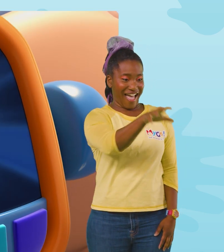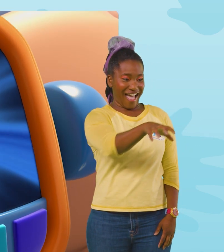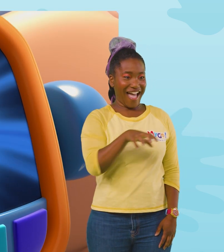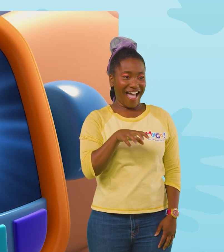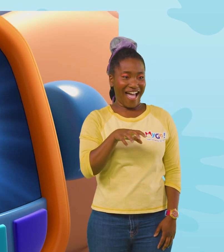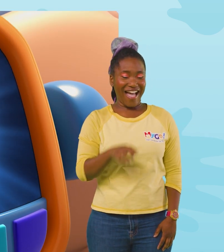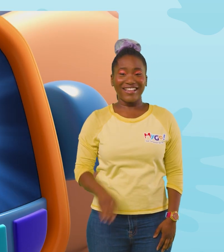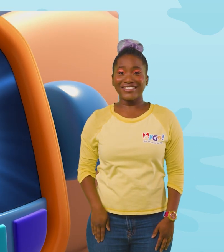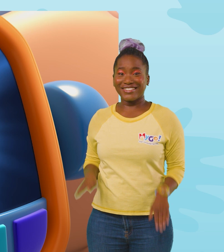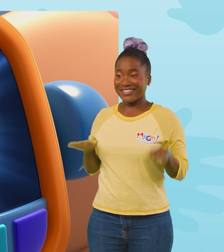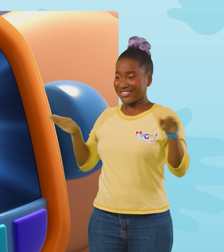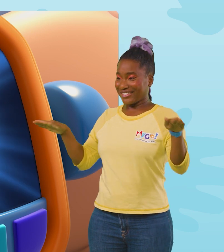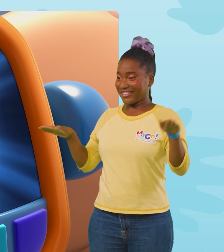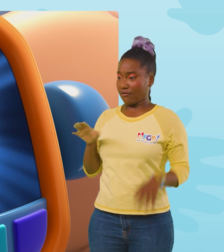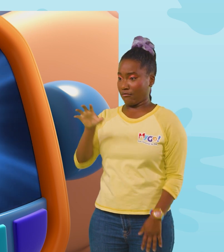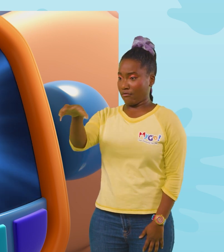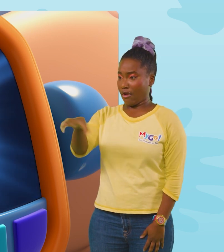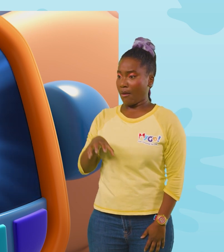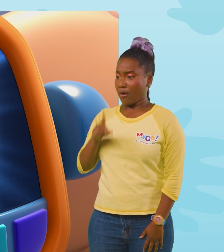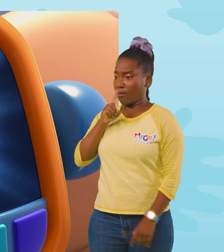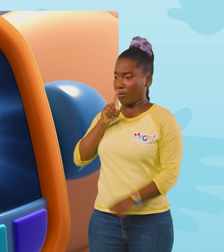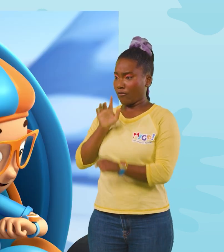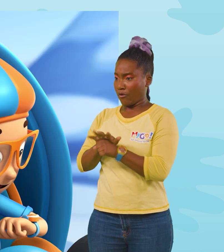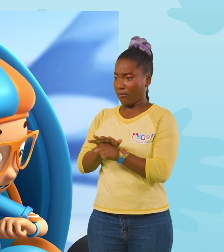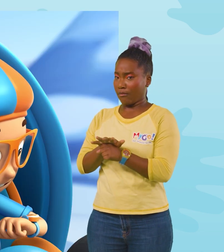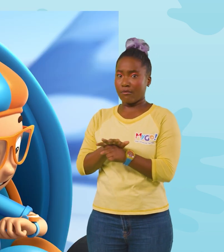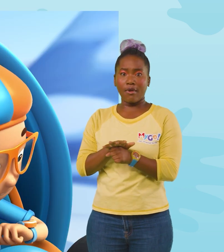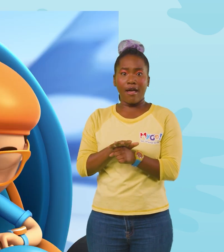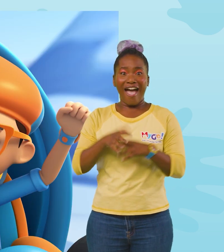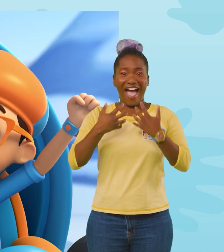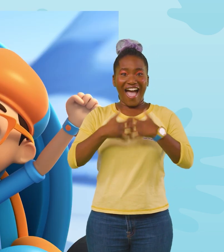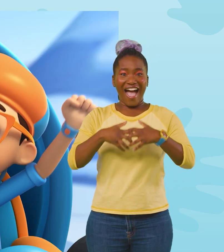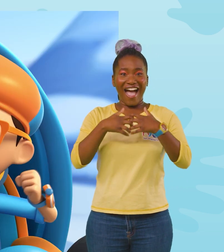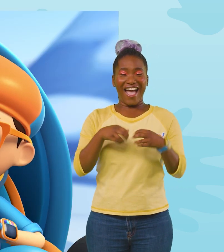Wings, grabber arm, confirmed! Activate Blippi Station!